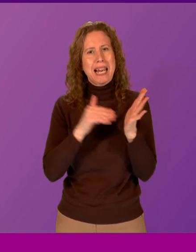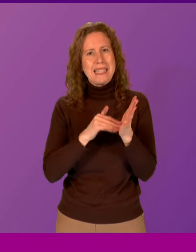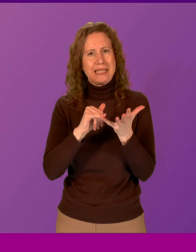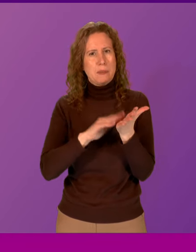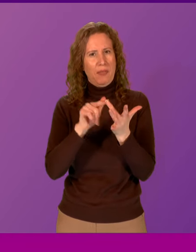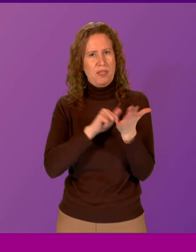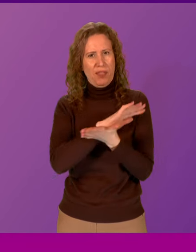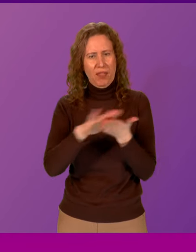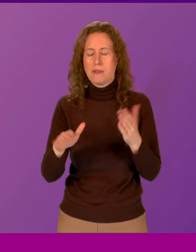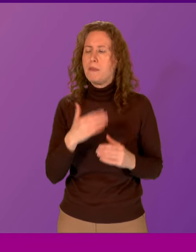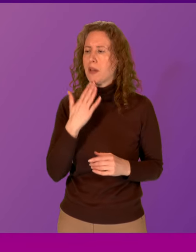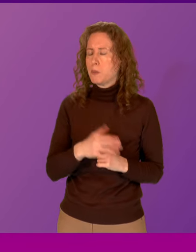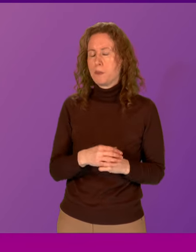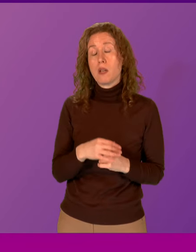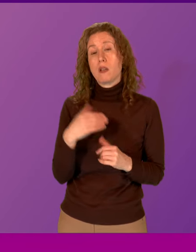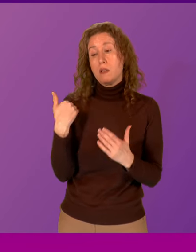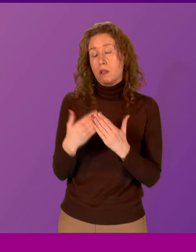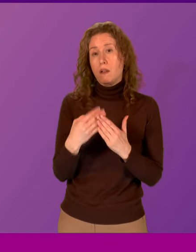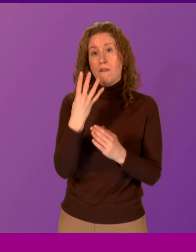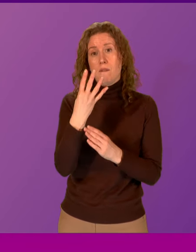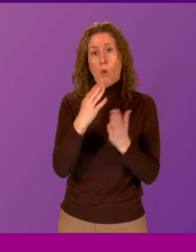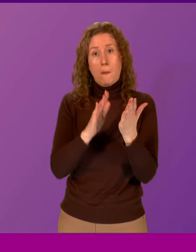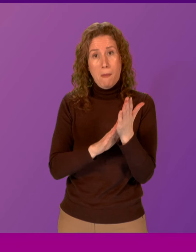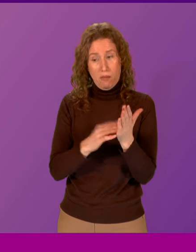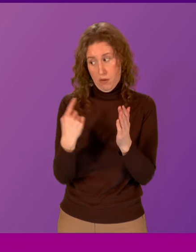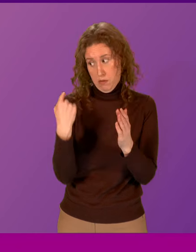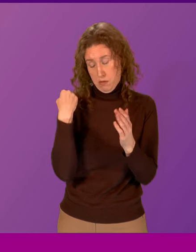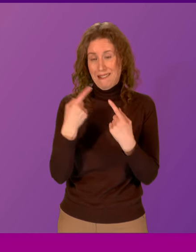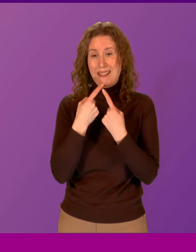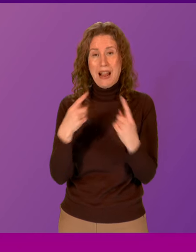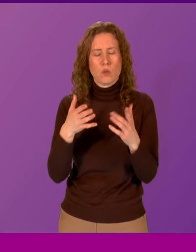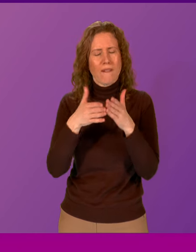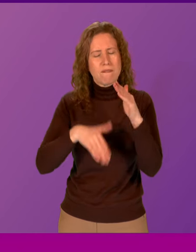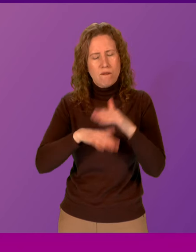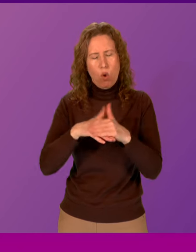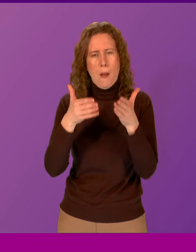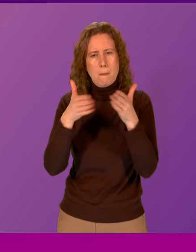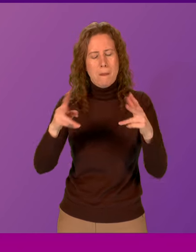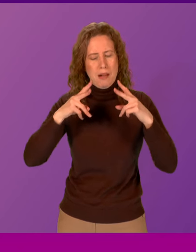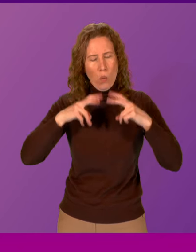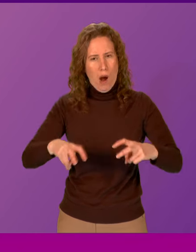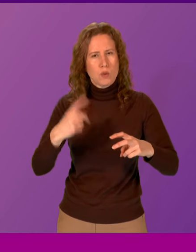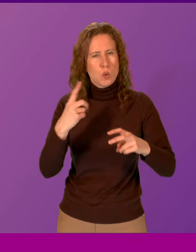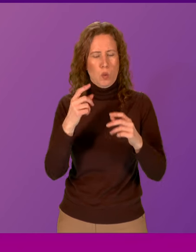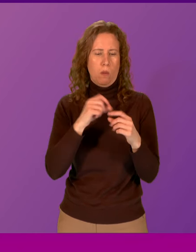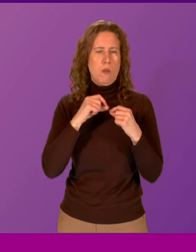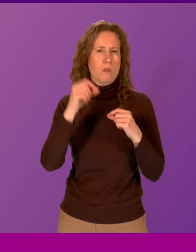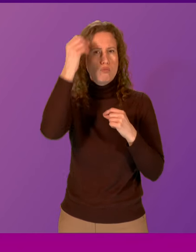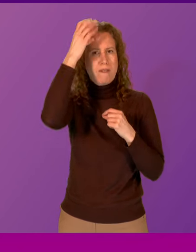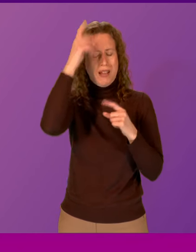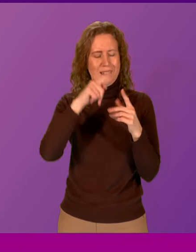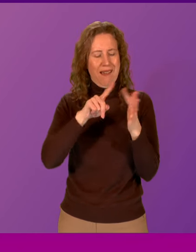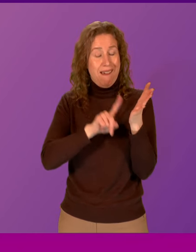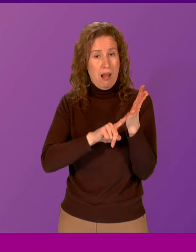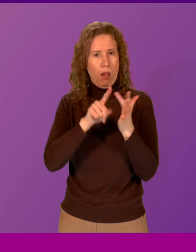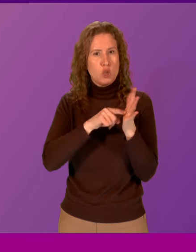Thank you. Four months have passed since the Scottish Government announced a full public inquiry into Professor El Jamel, but we still